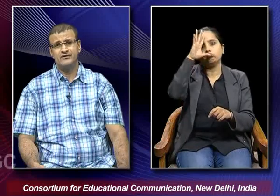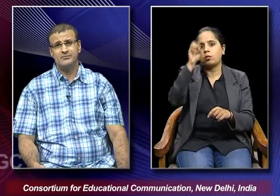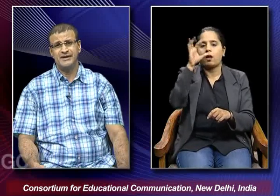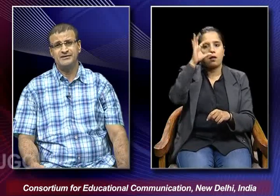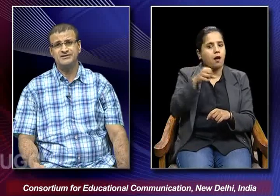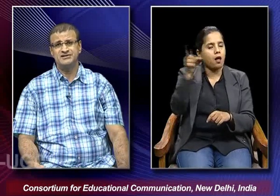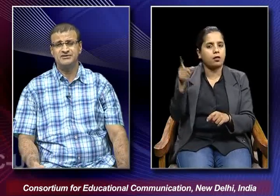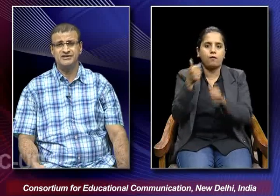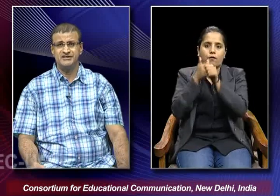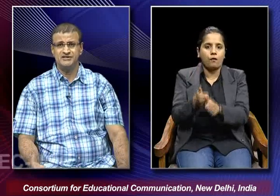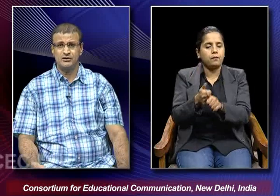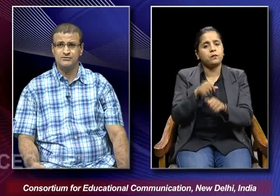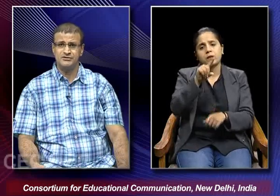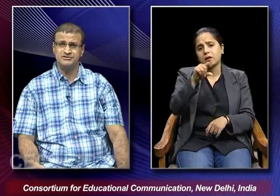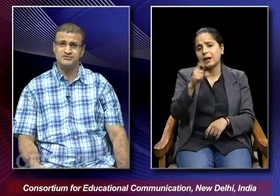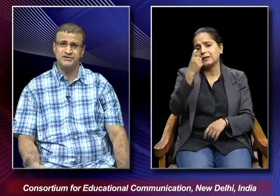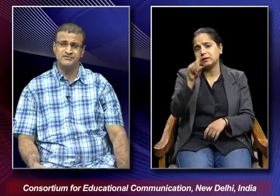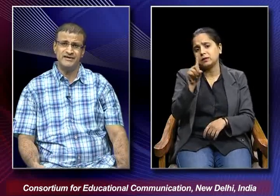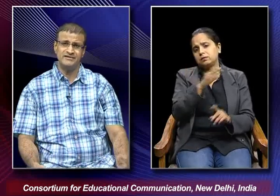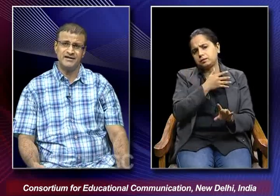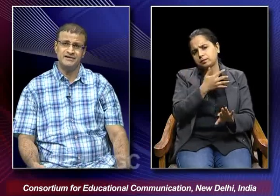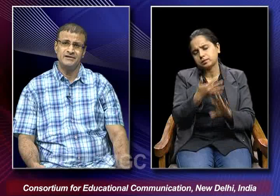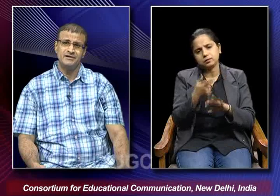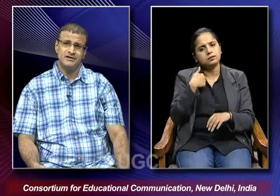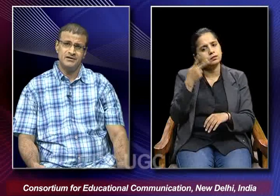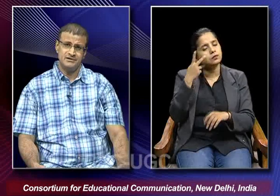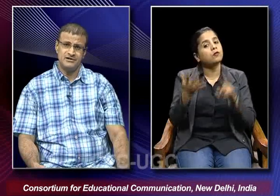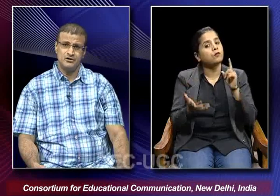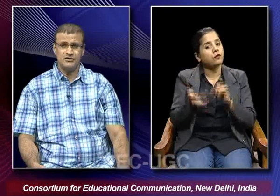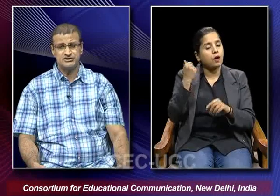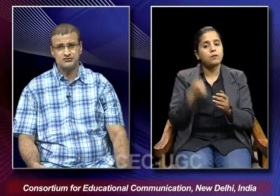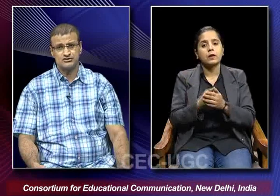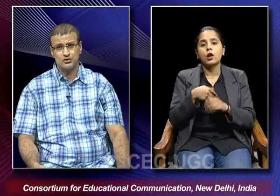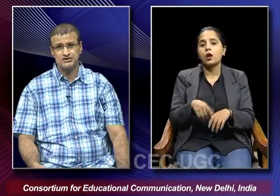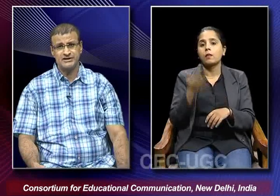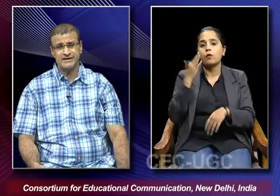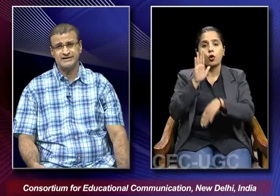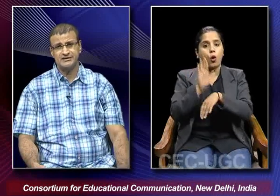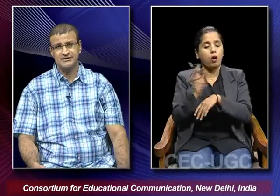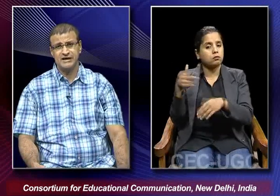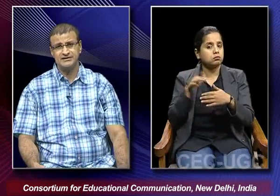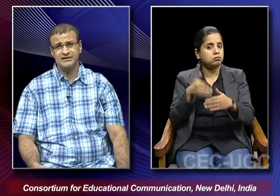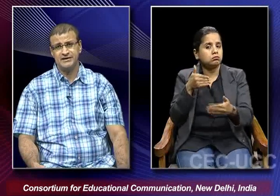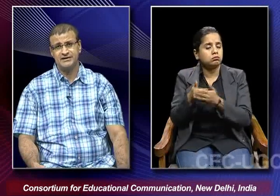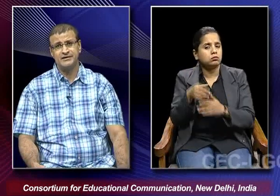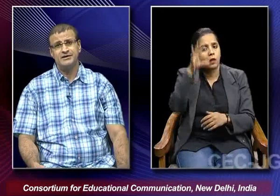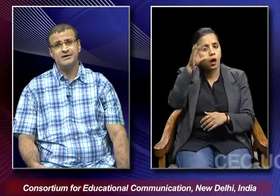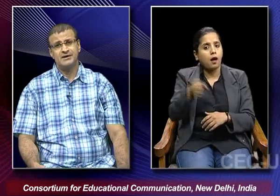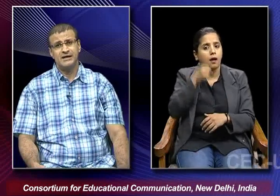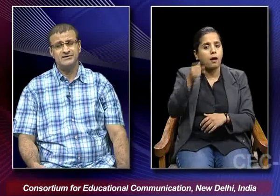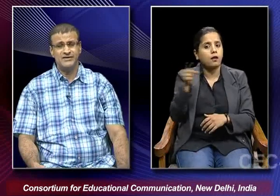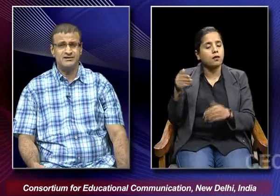And from 1917-18 onwards we find that the congress was closely connected with Gandhi and